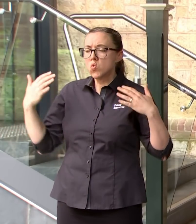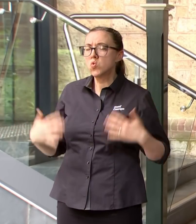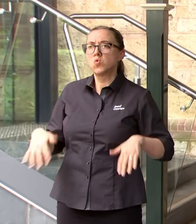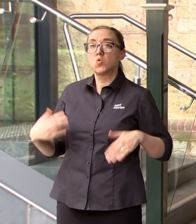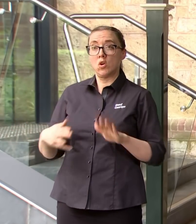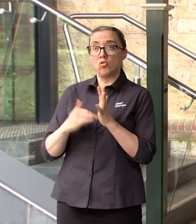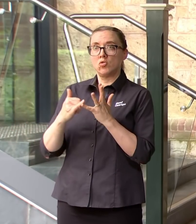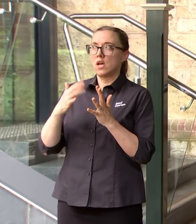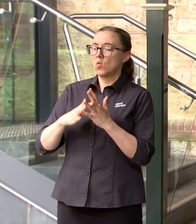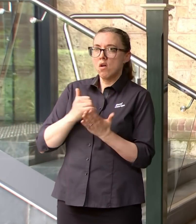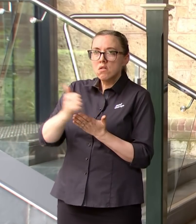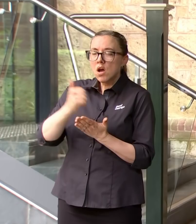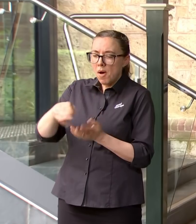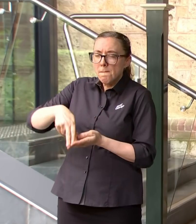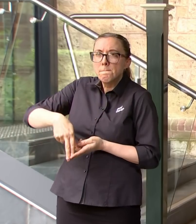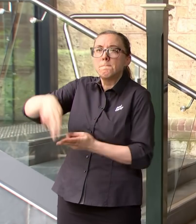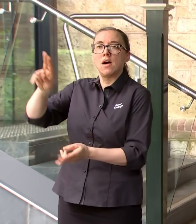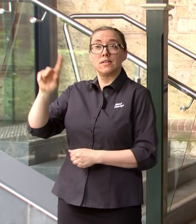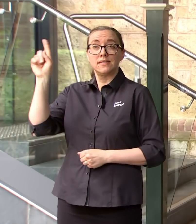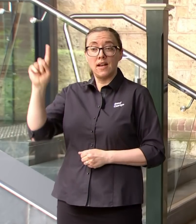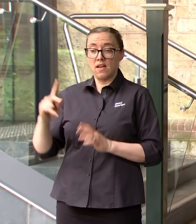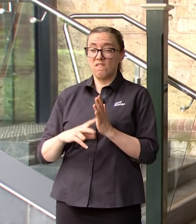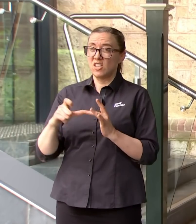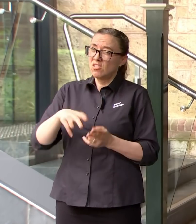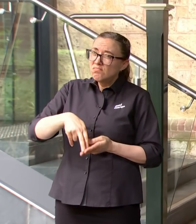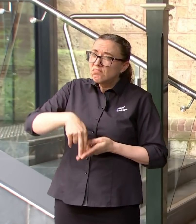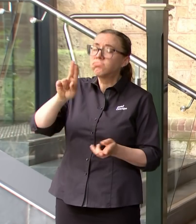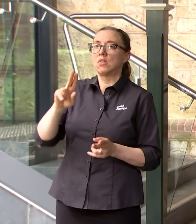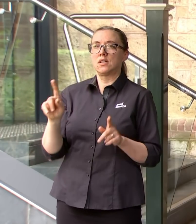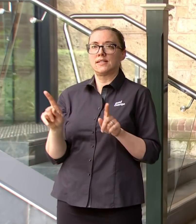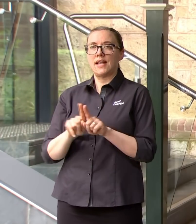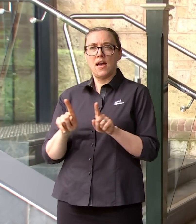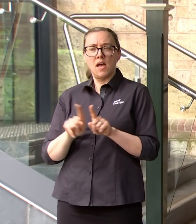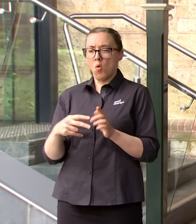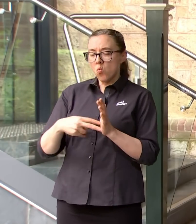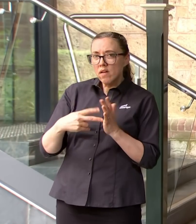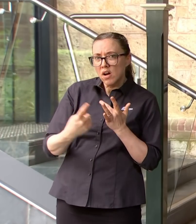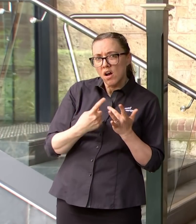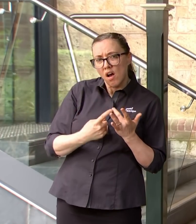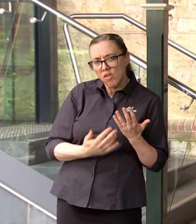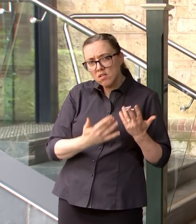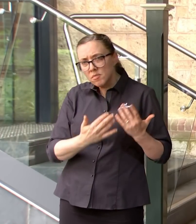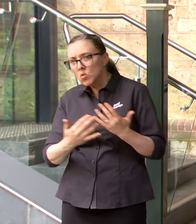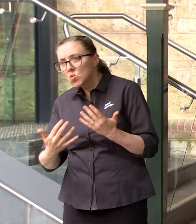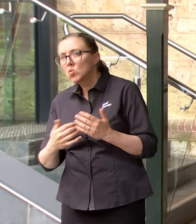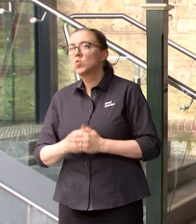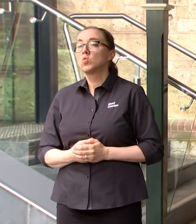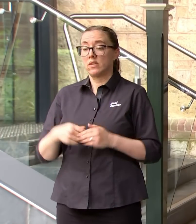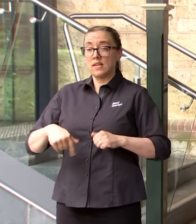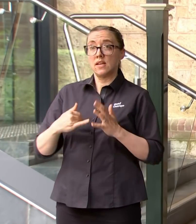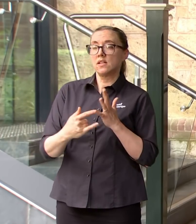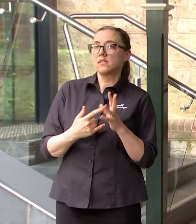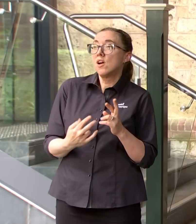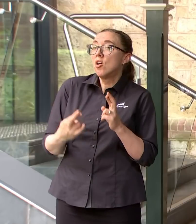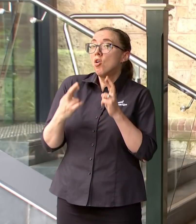New South Wales and also in Victoria. We haven't seen other states report yet but we're very hopeful that the restrictions that we put in place